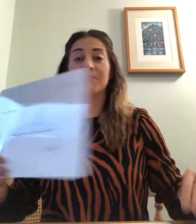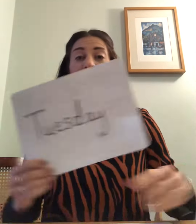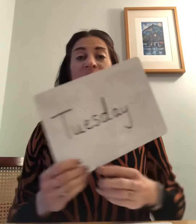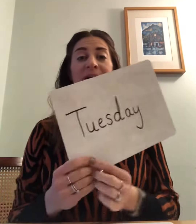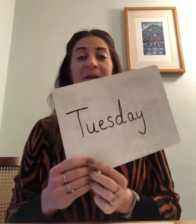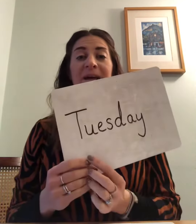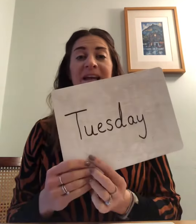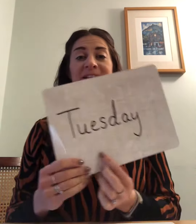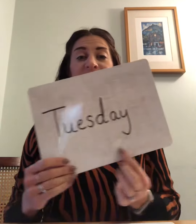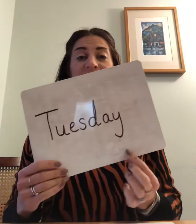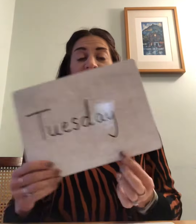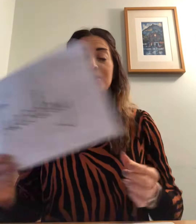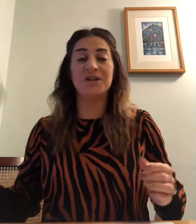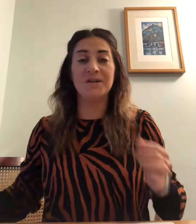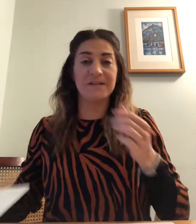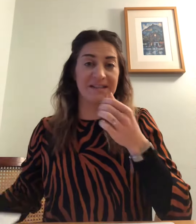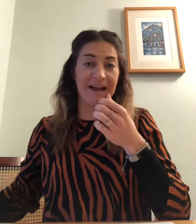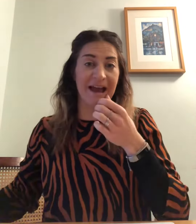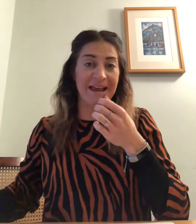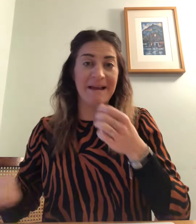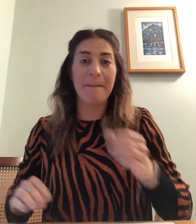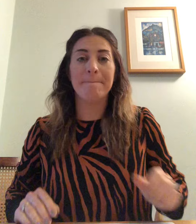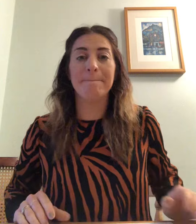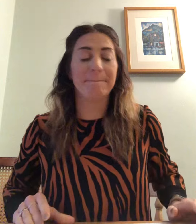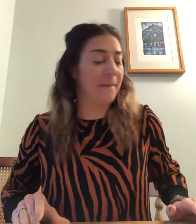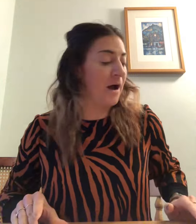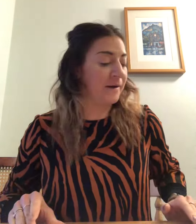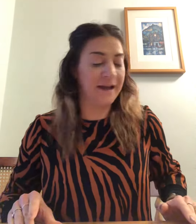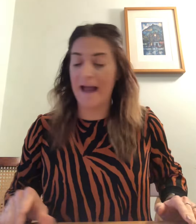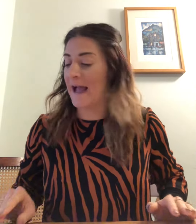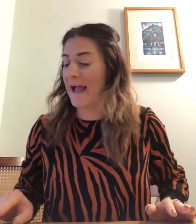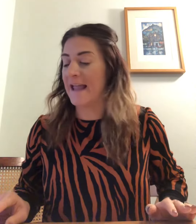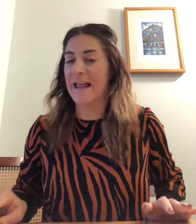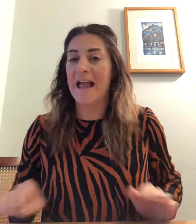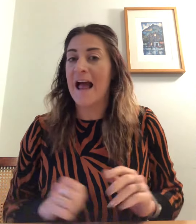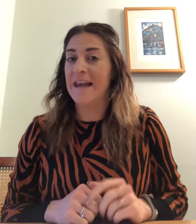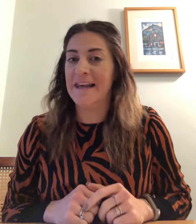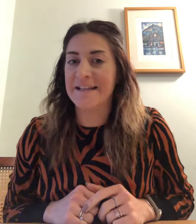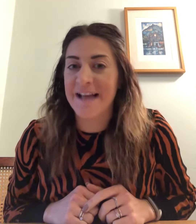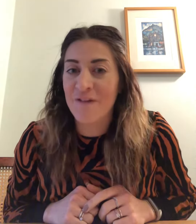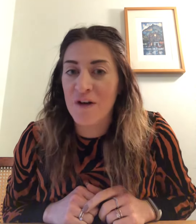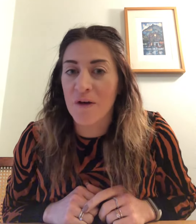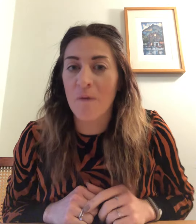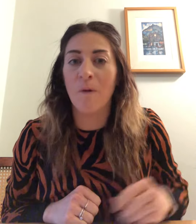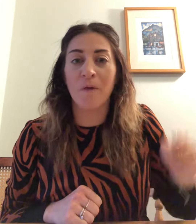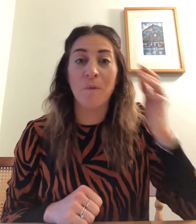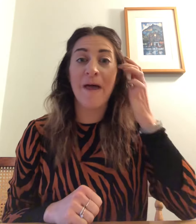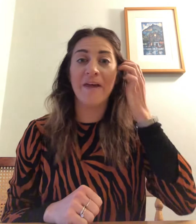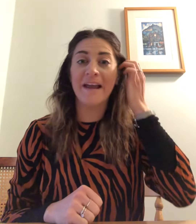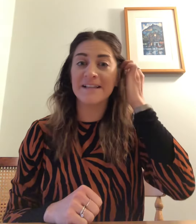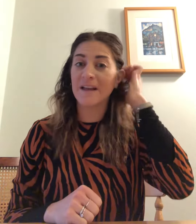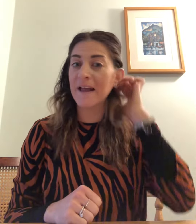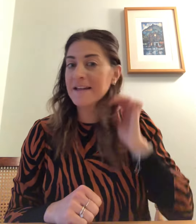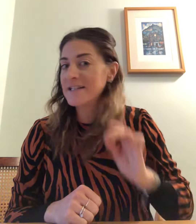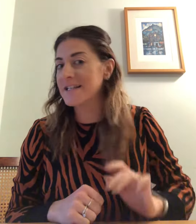Tomorrow is Tuesday. day. Okay, let's have a look at what the weather is like today.